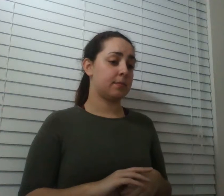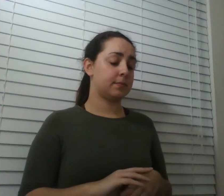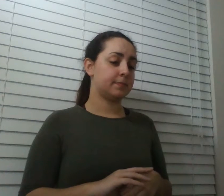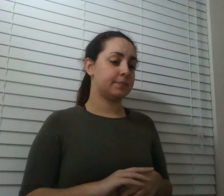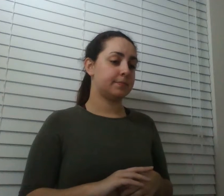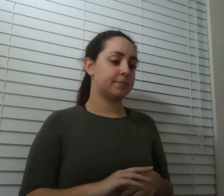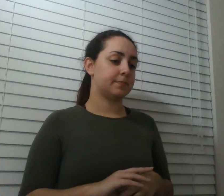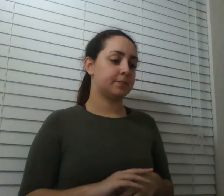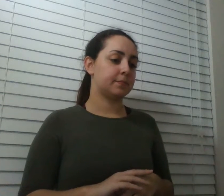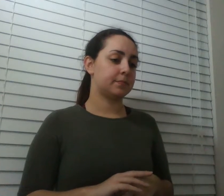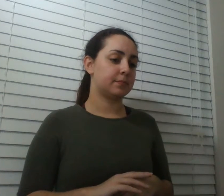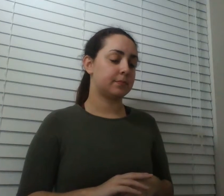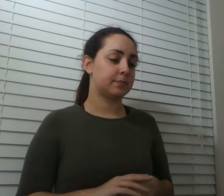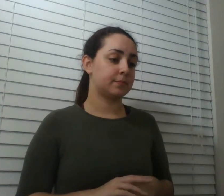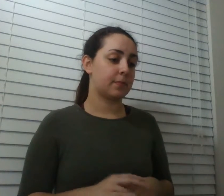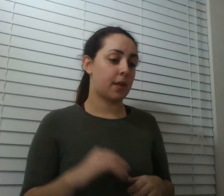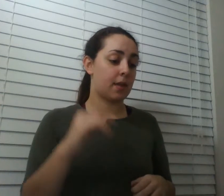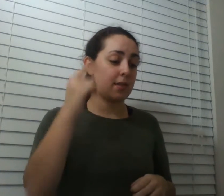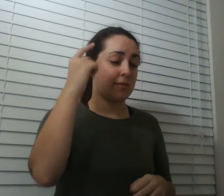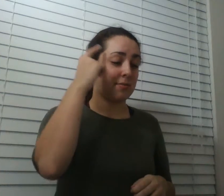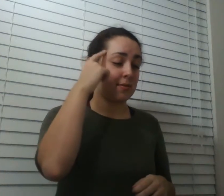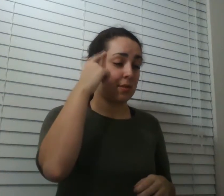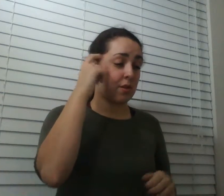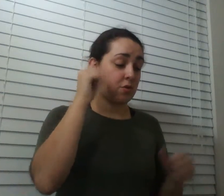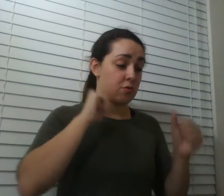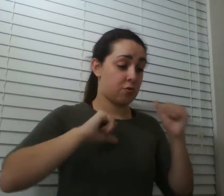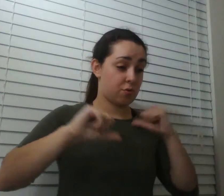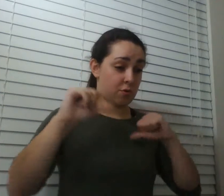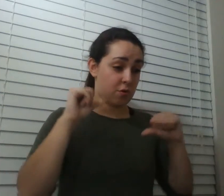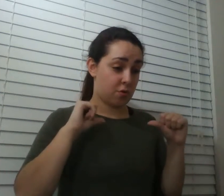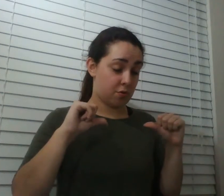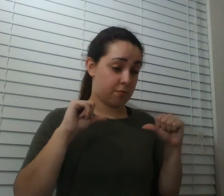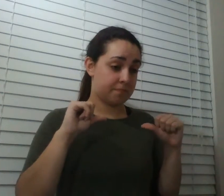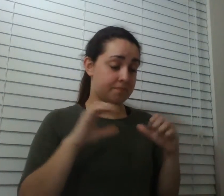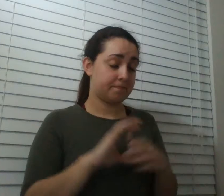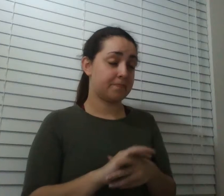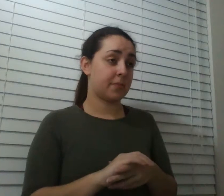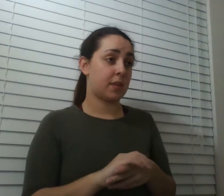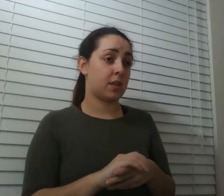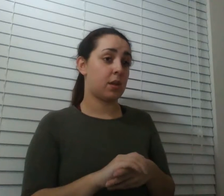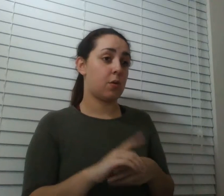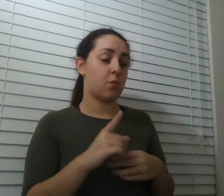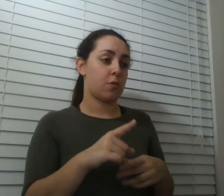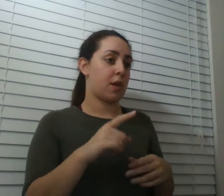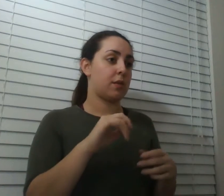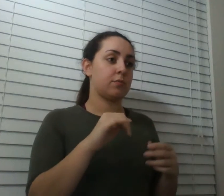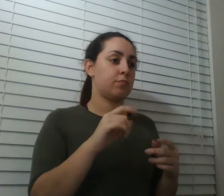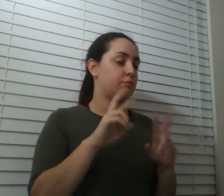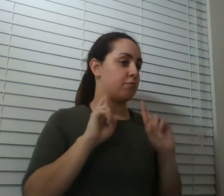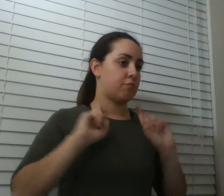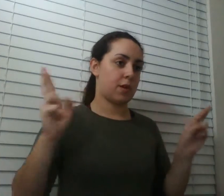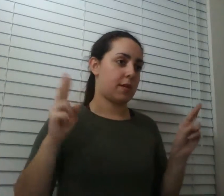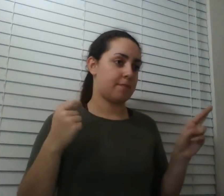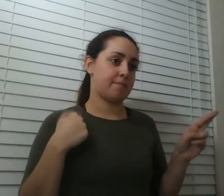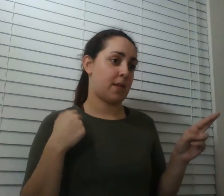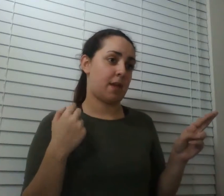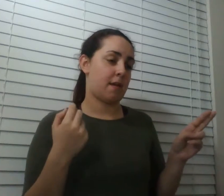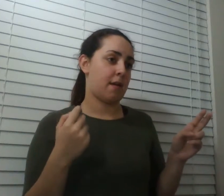to think of the show as it's already all set and all i have to do is stay out of the way takes a huge pressure off